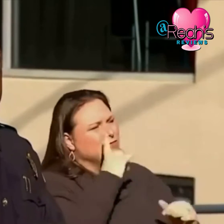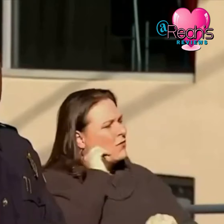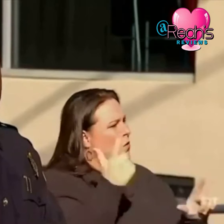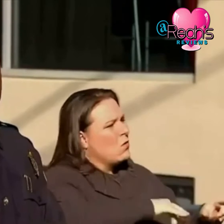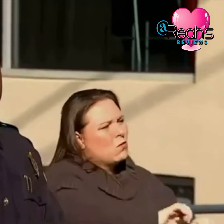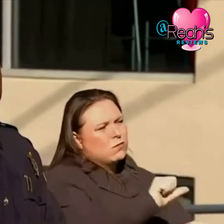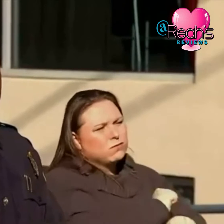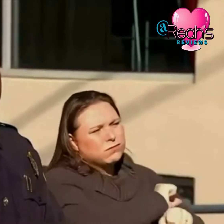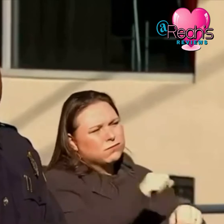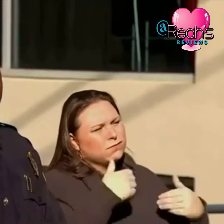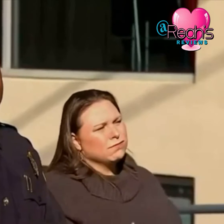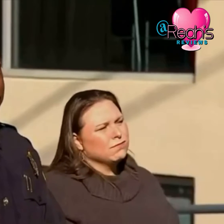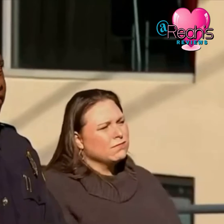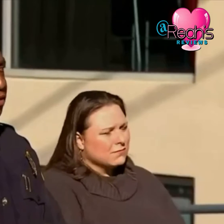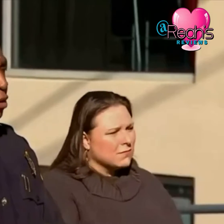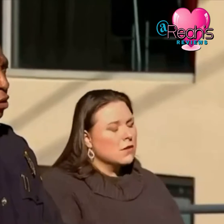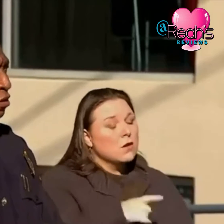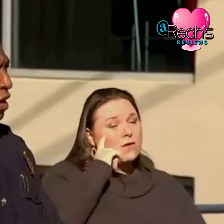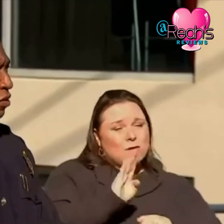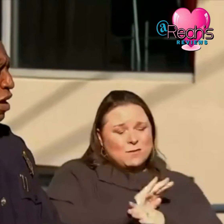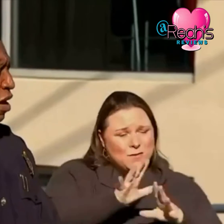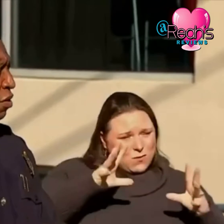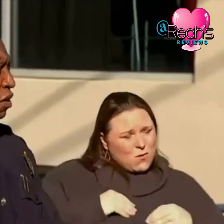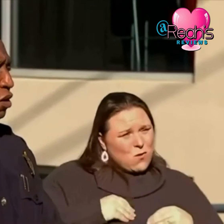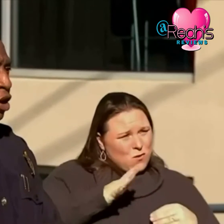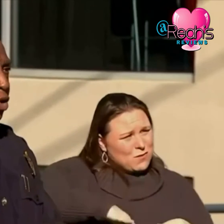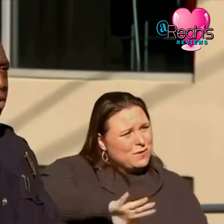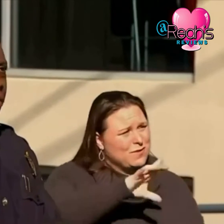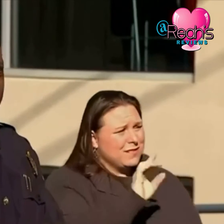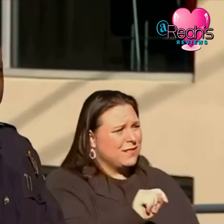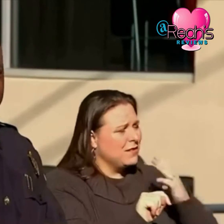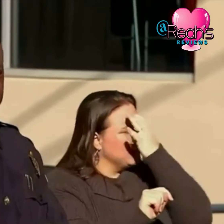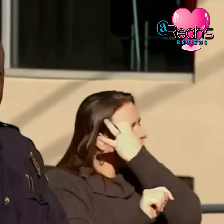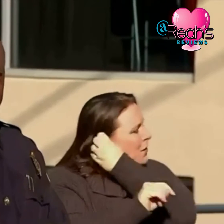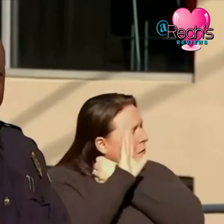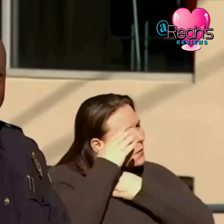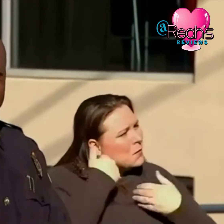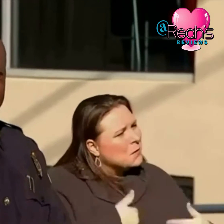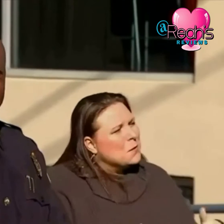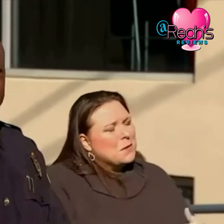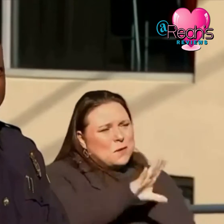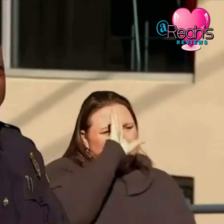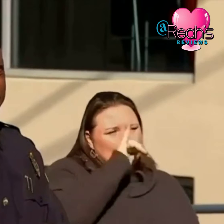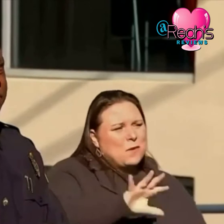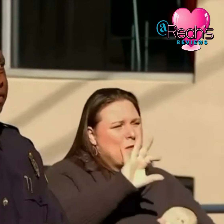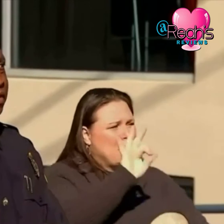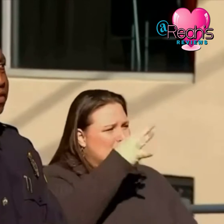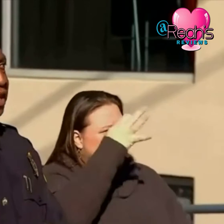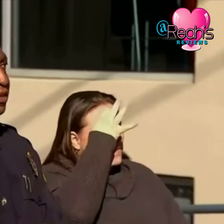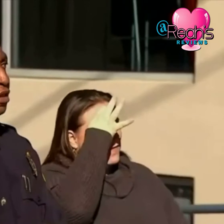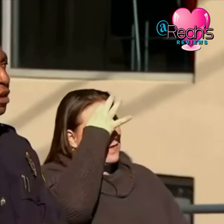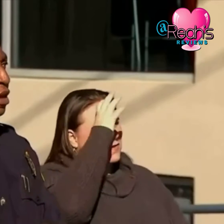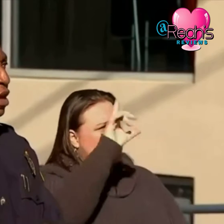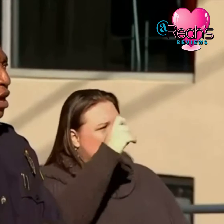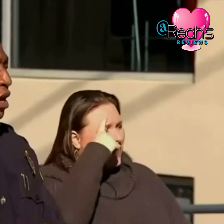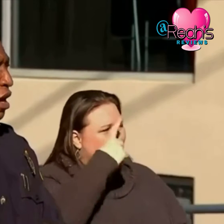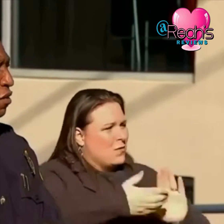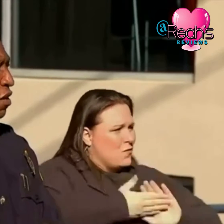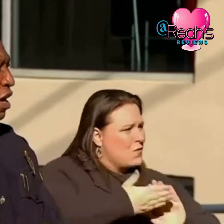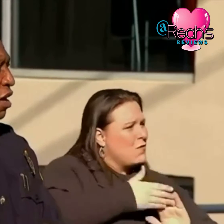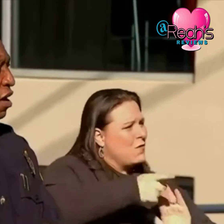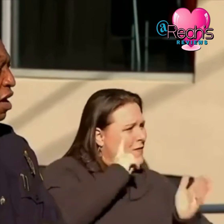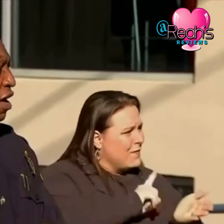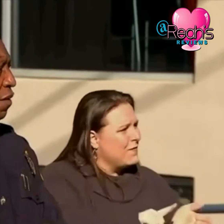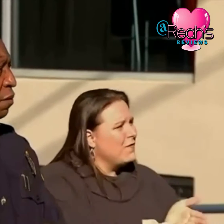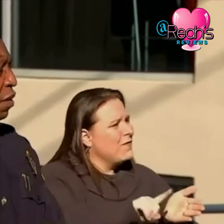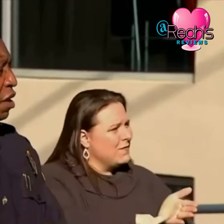efforts to our business owners downtown know that the federal government is conducting this investigation and